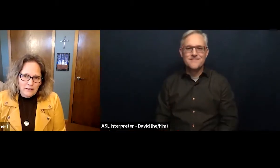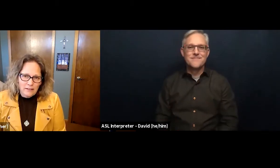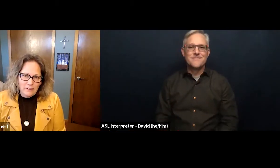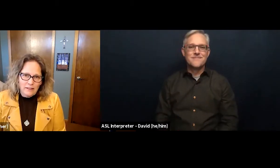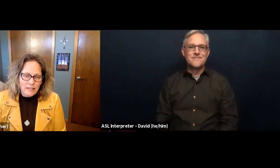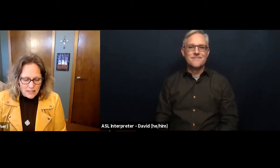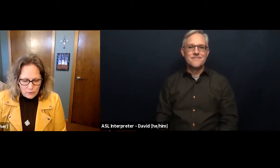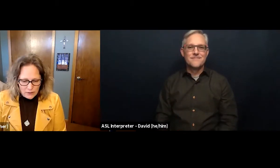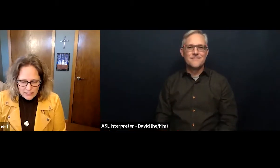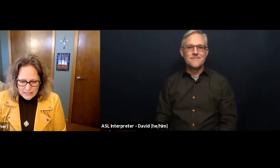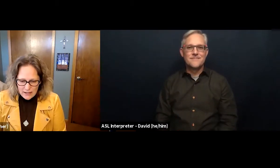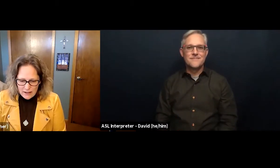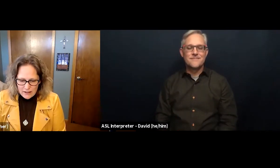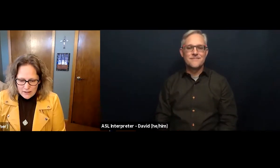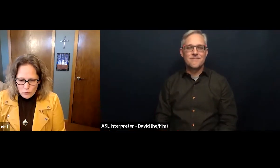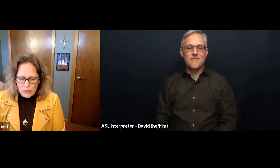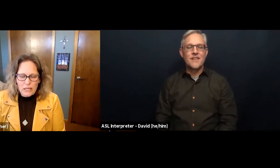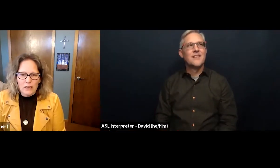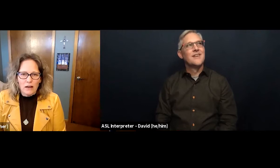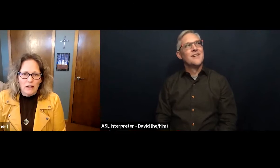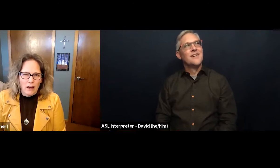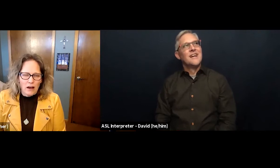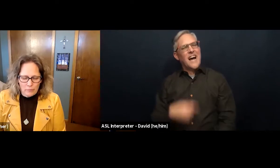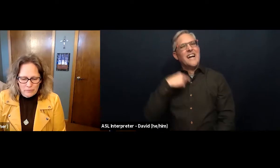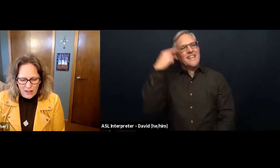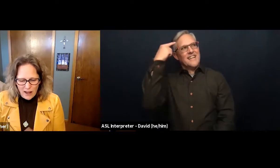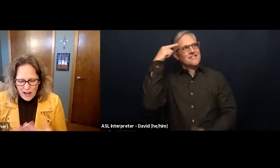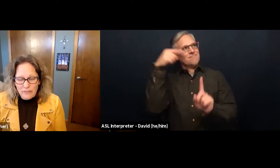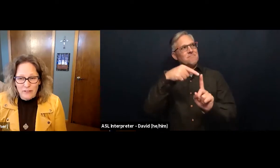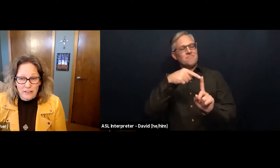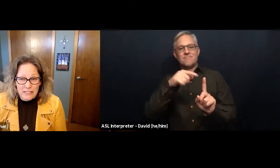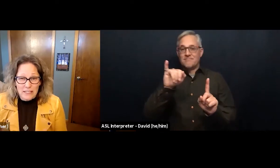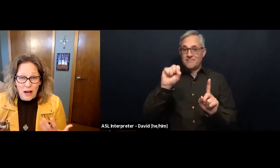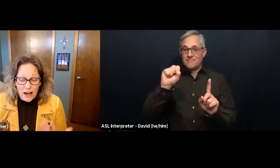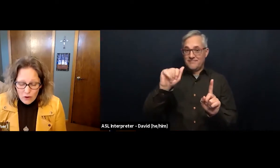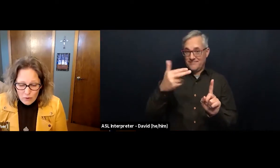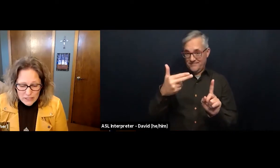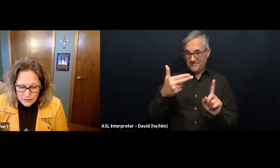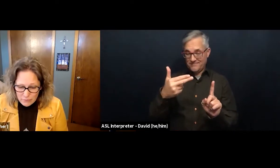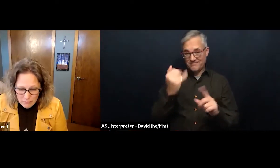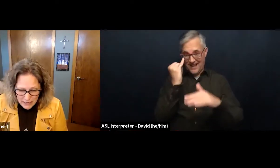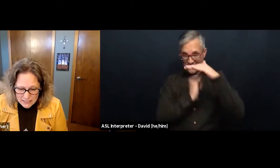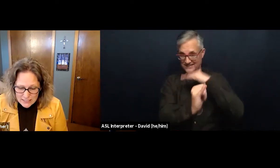I think with Isaiah, we, I feel at least, I always feel amazed